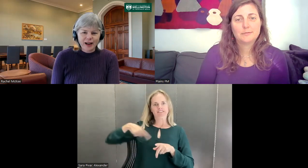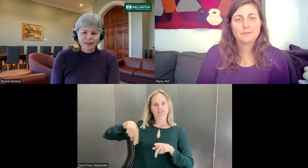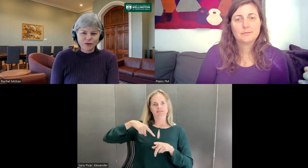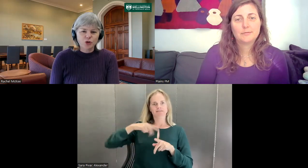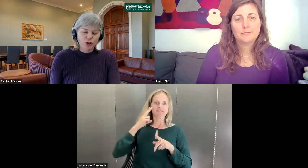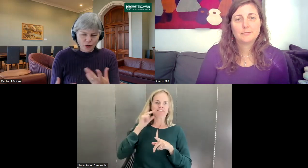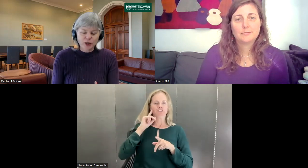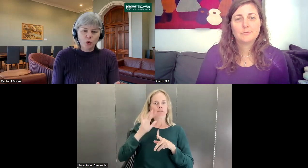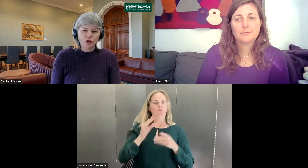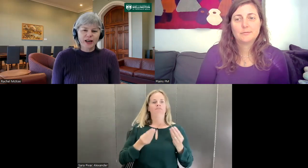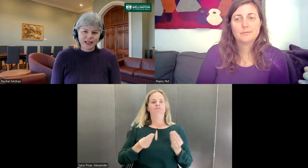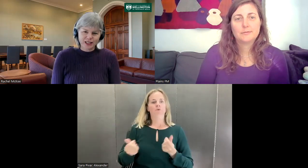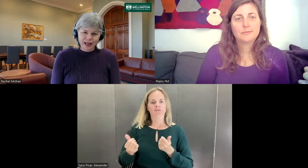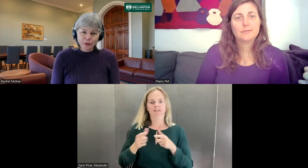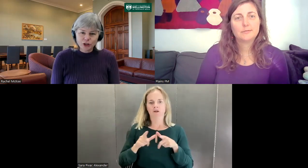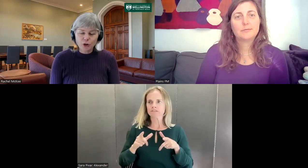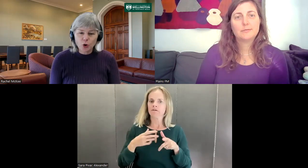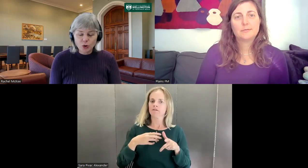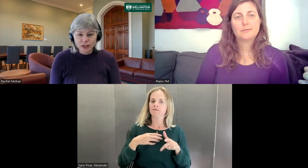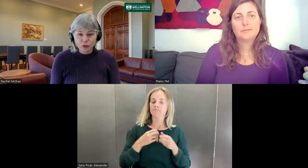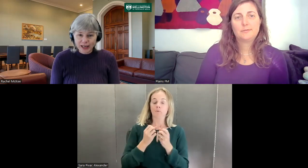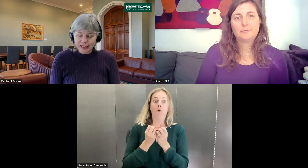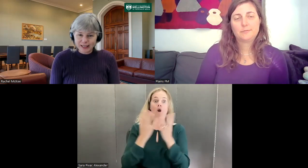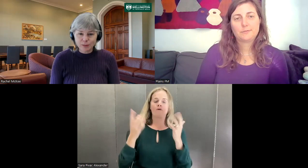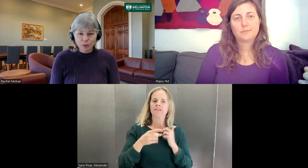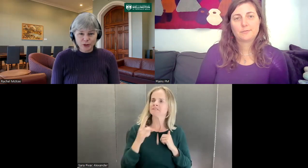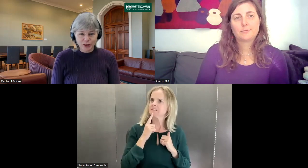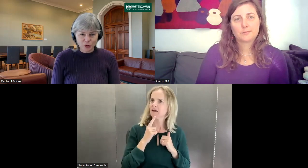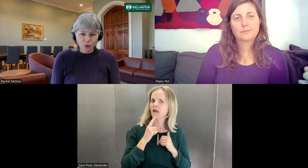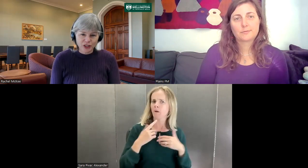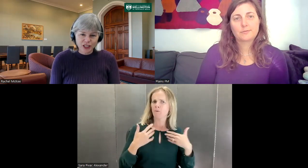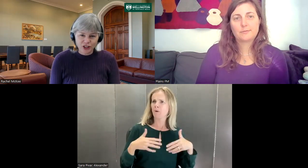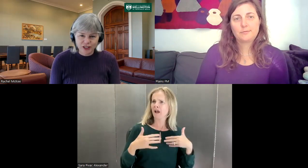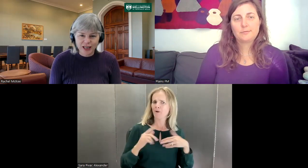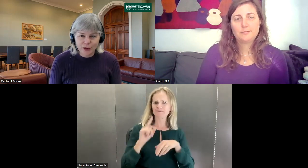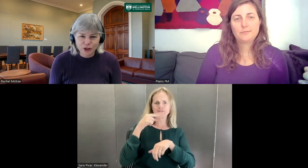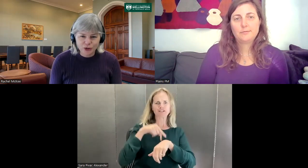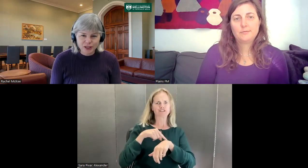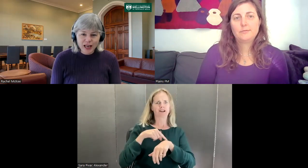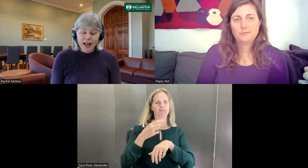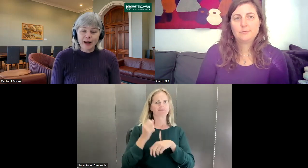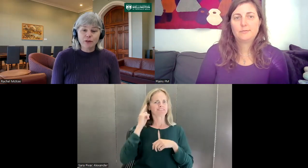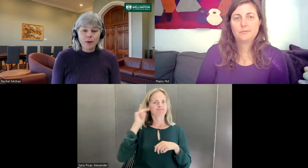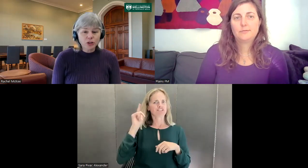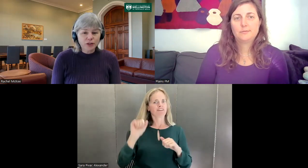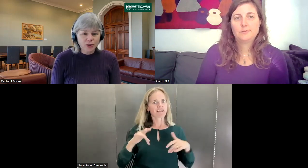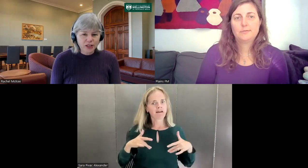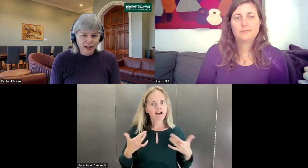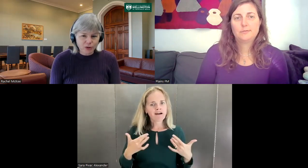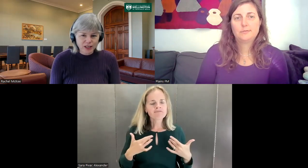you know, they're taught directly in sign language. So the course is directly accessible because it's all of the teachers are sign language users. And for most of those adults, they